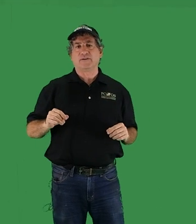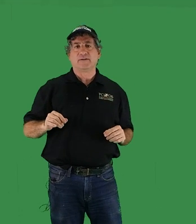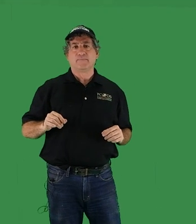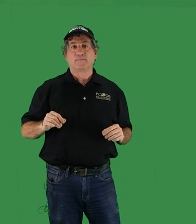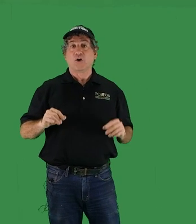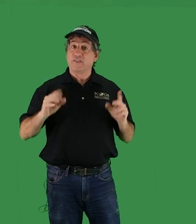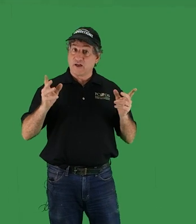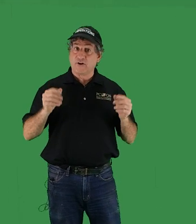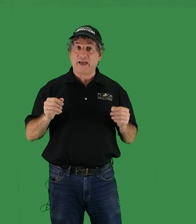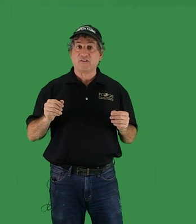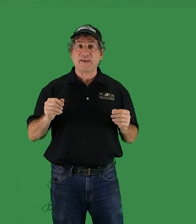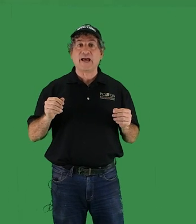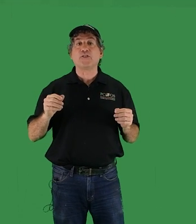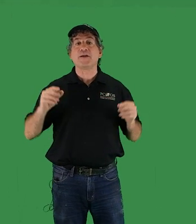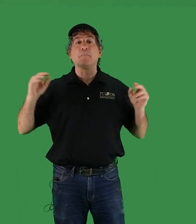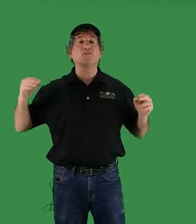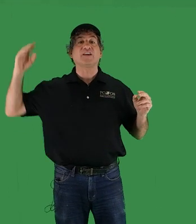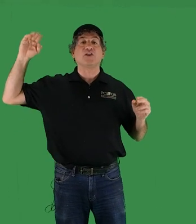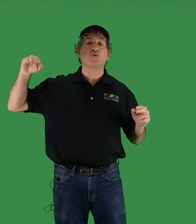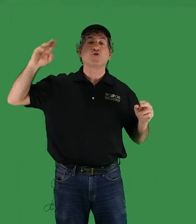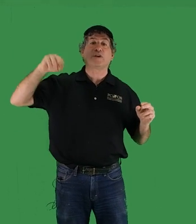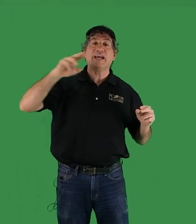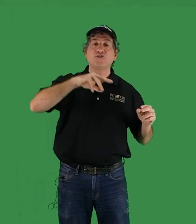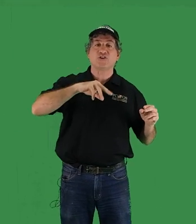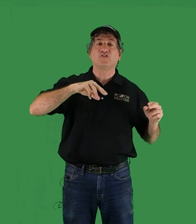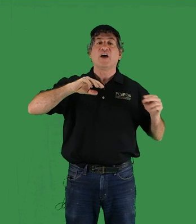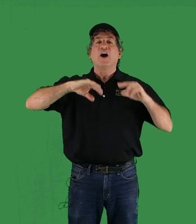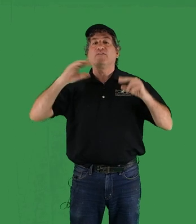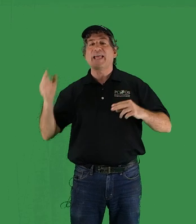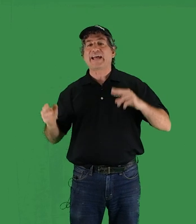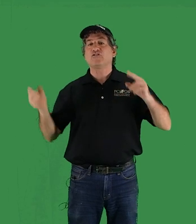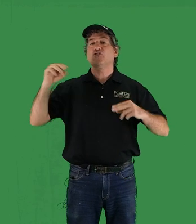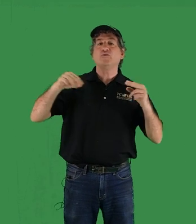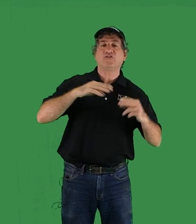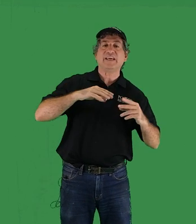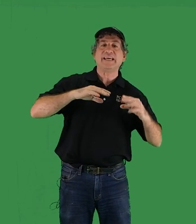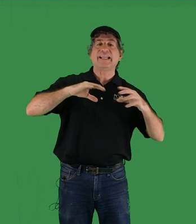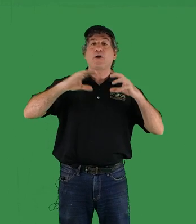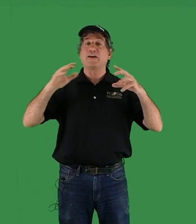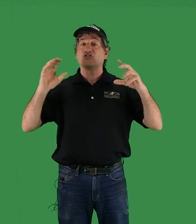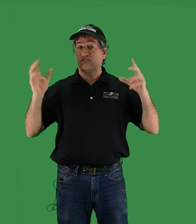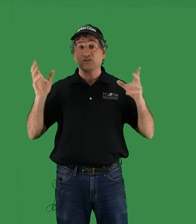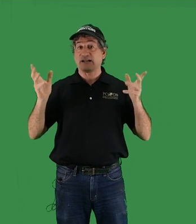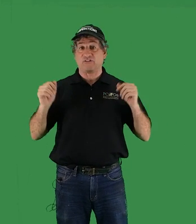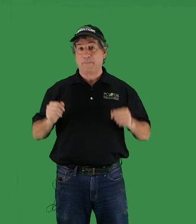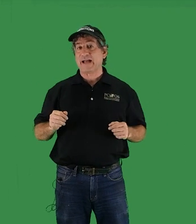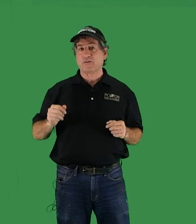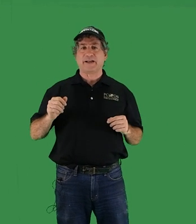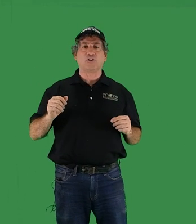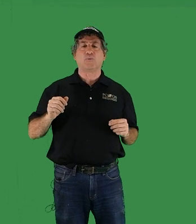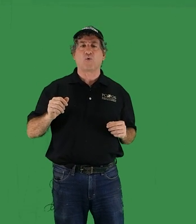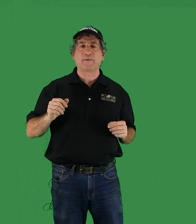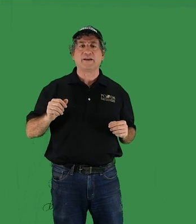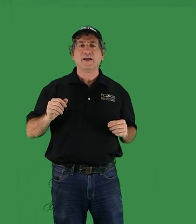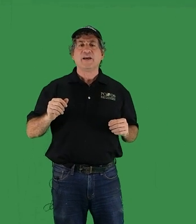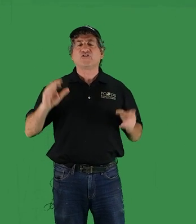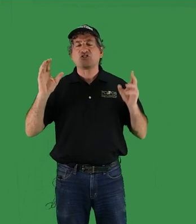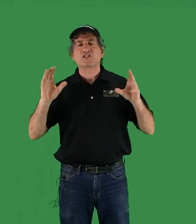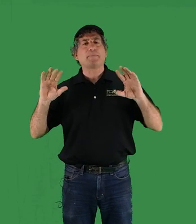On the other hand, the healthy multi-hued gradations of land to sea in areas still not as impacted by global warming suggest a